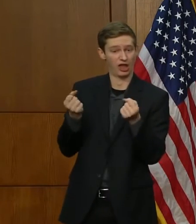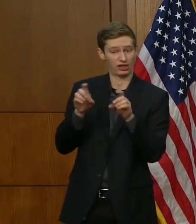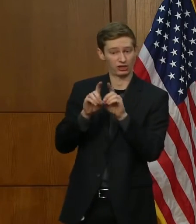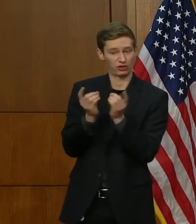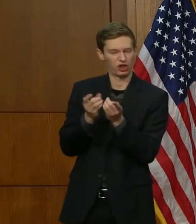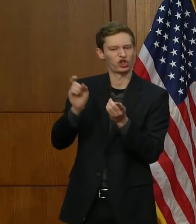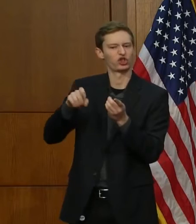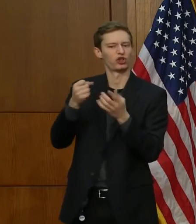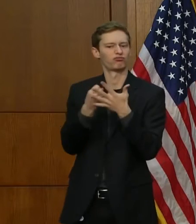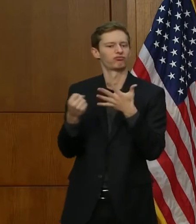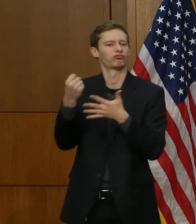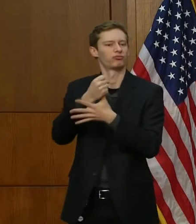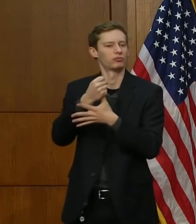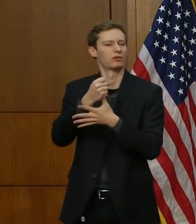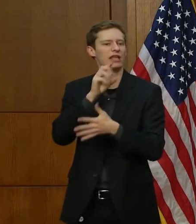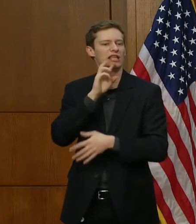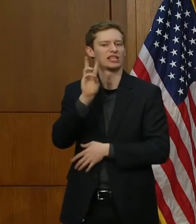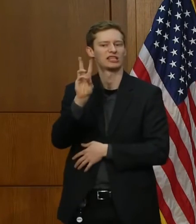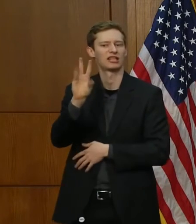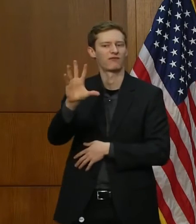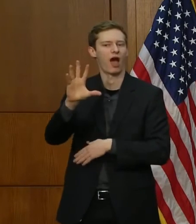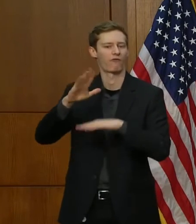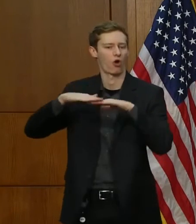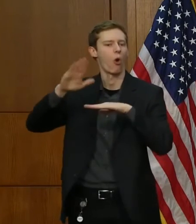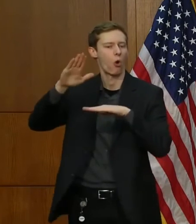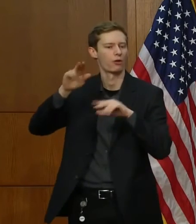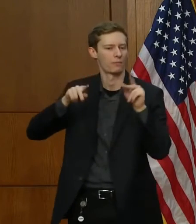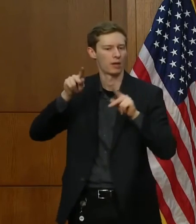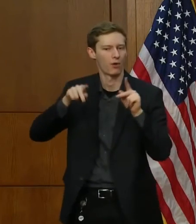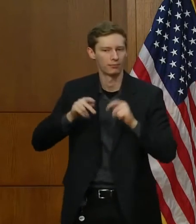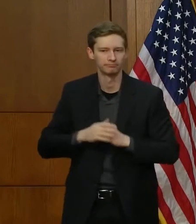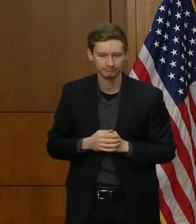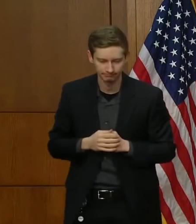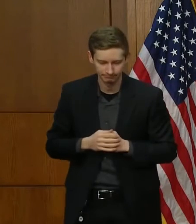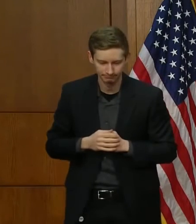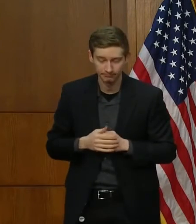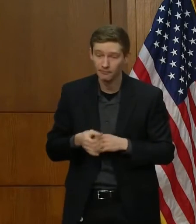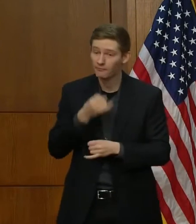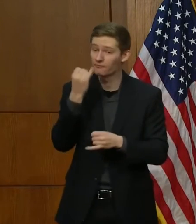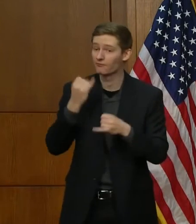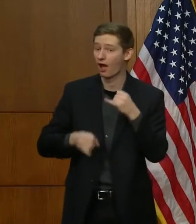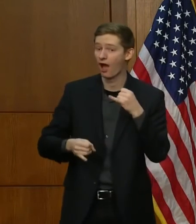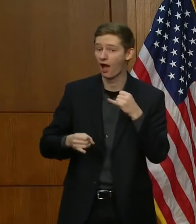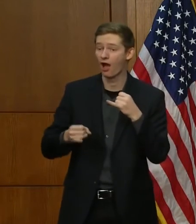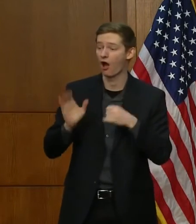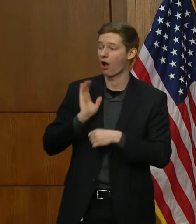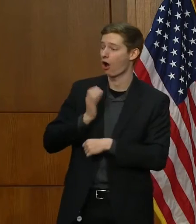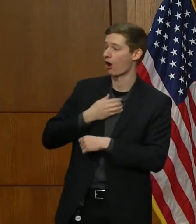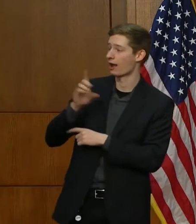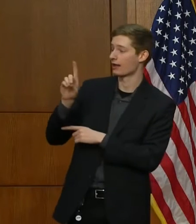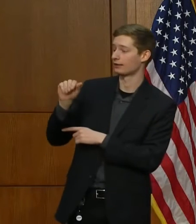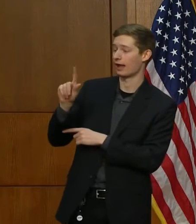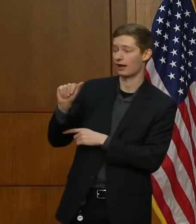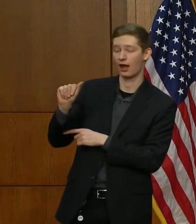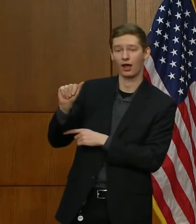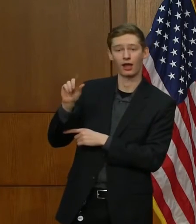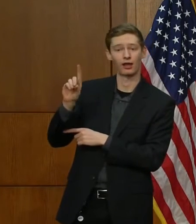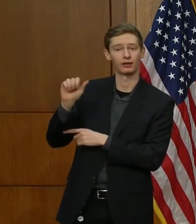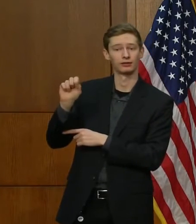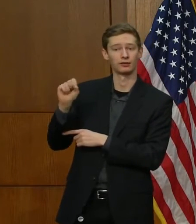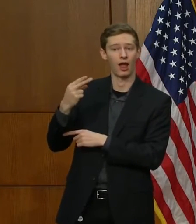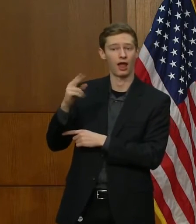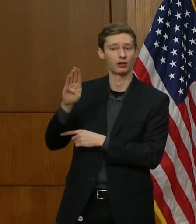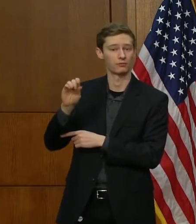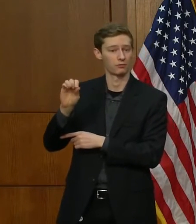and older. And finally, we rebuilt our data dashboard to be more transparent and